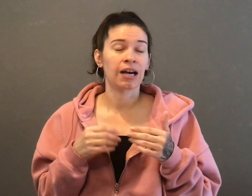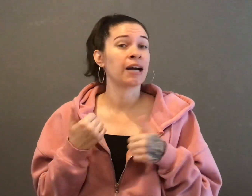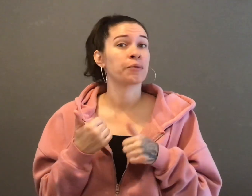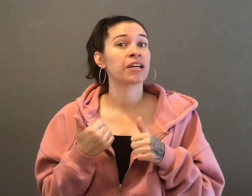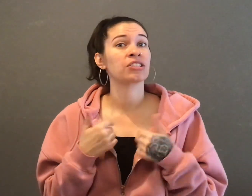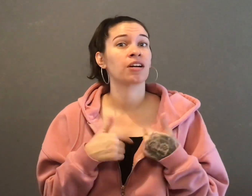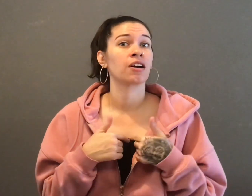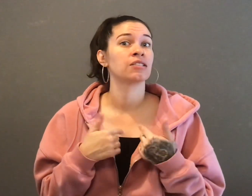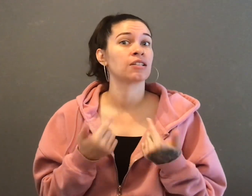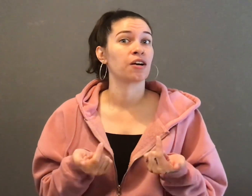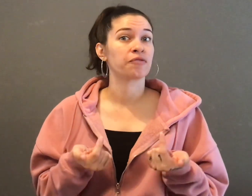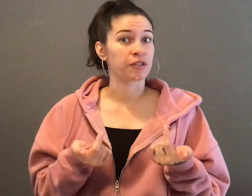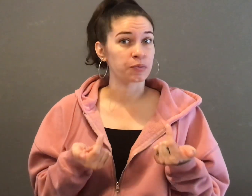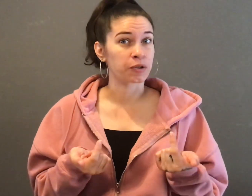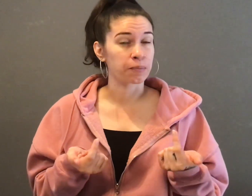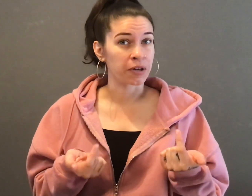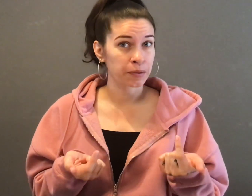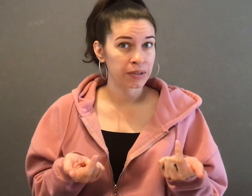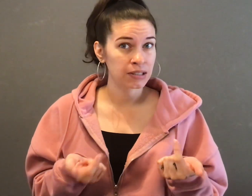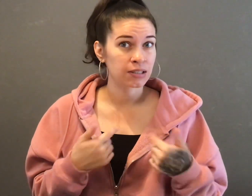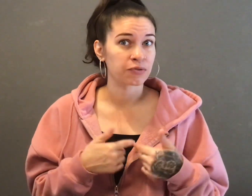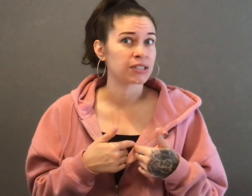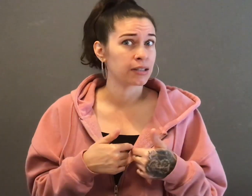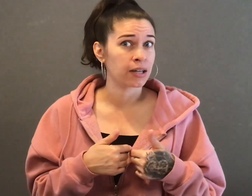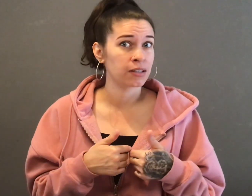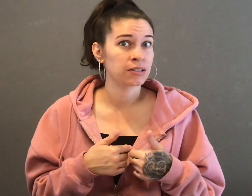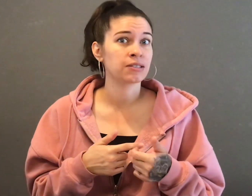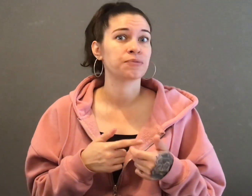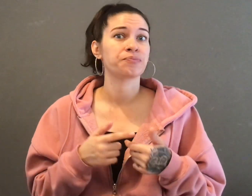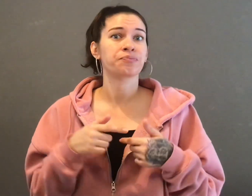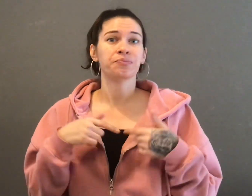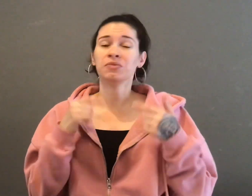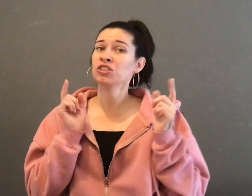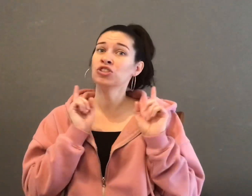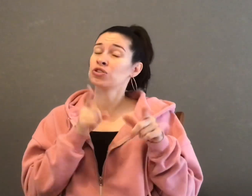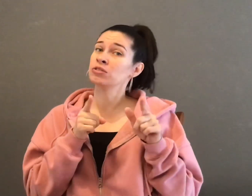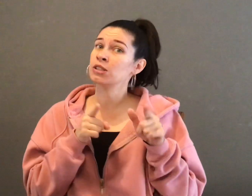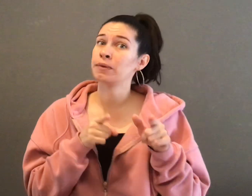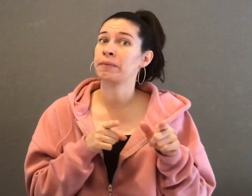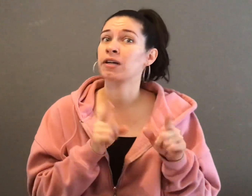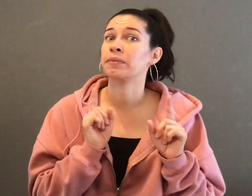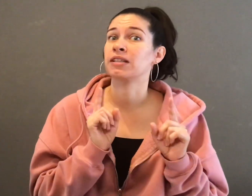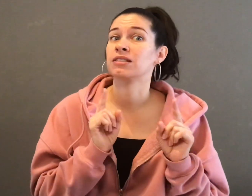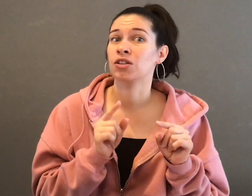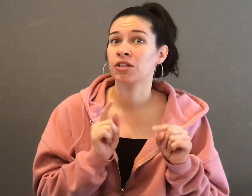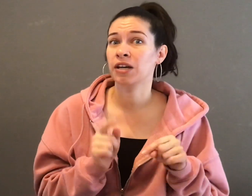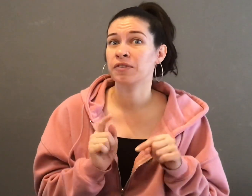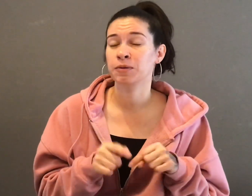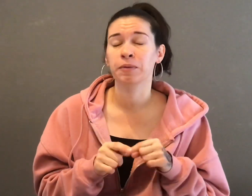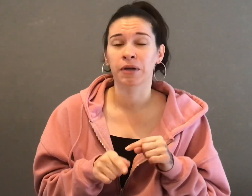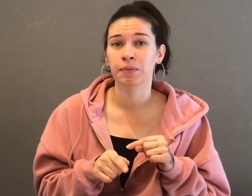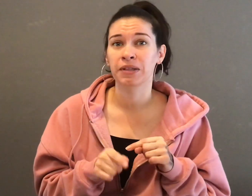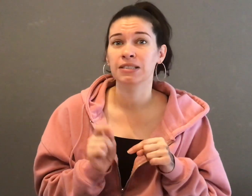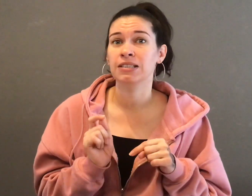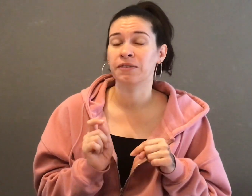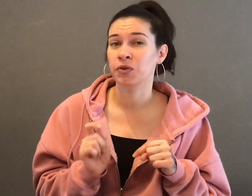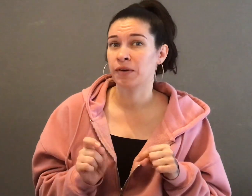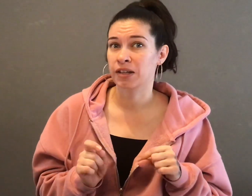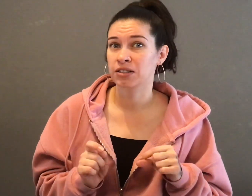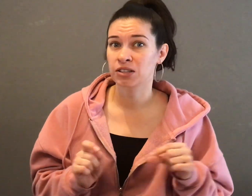I, we actually got ours off Facebook Marketplace for $10. So don't sleep on Marketplace. Look at Facebook Marketplace if you have that as an